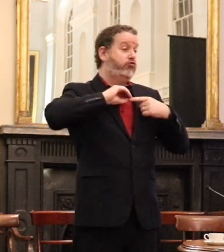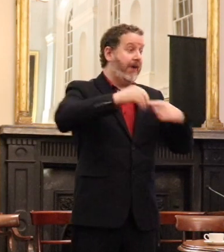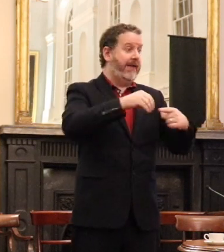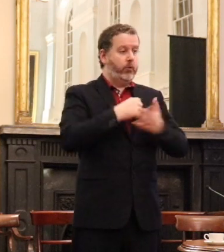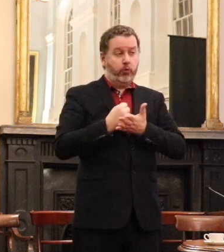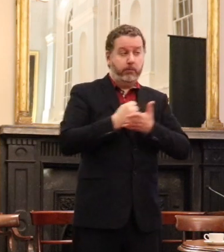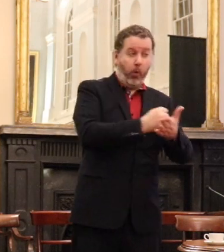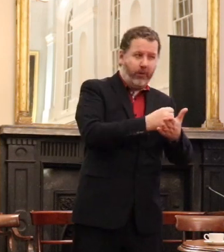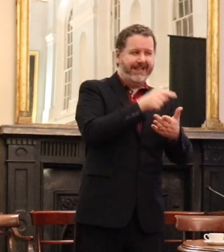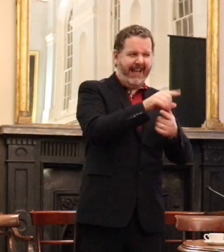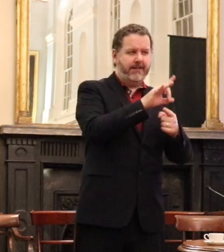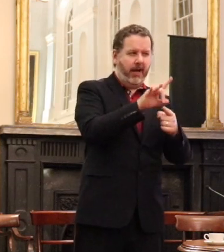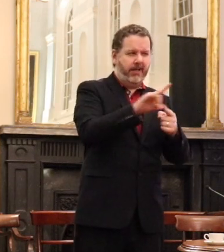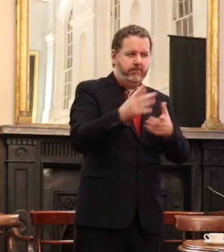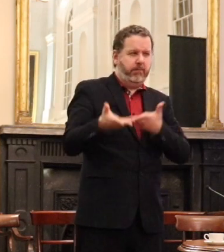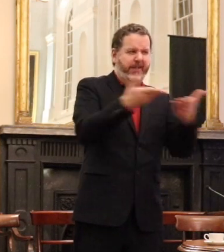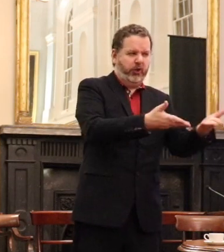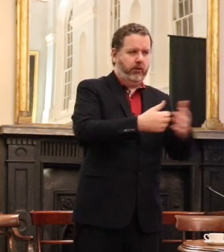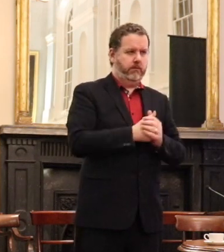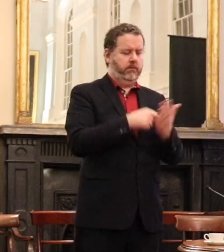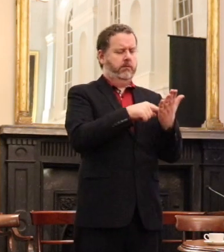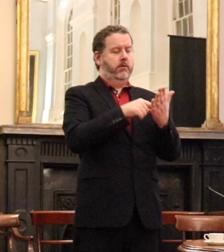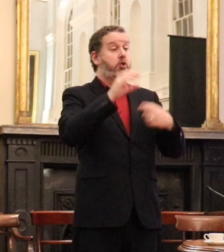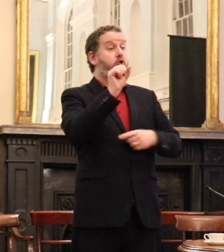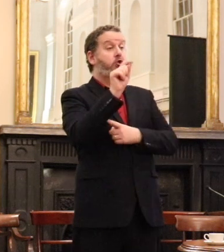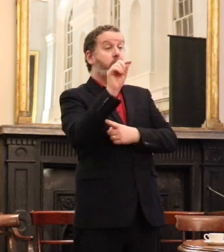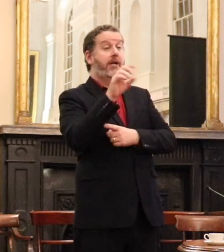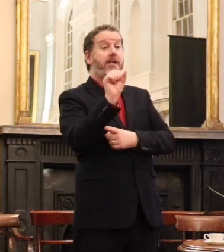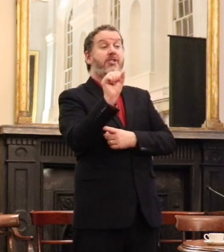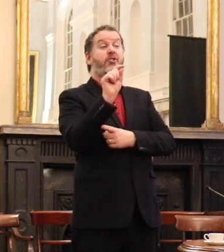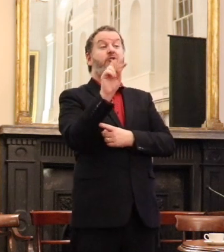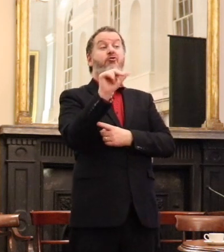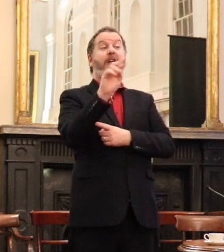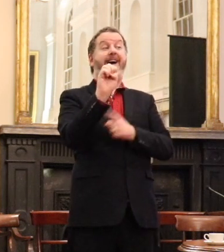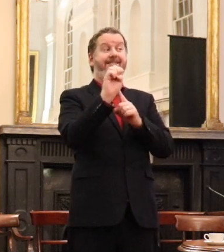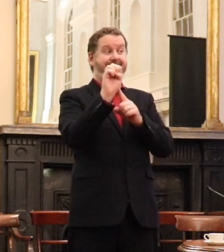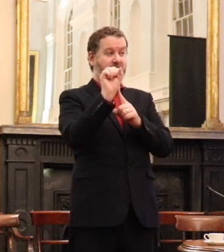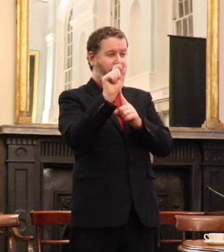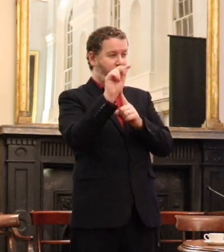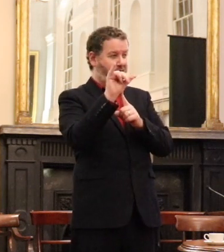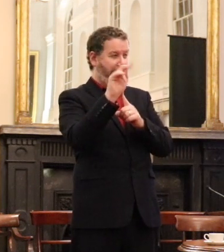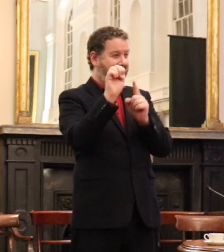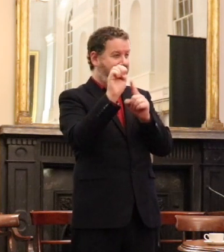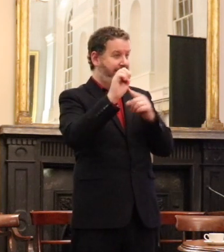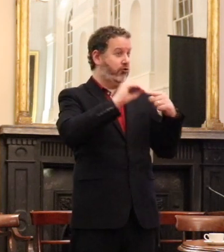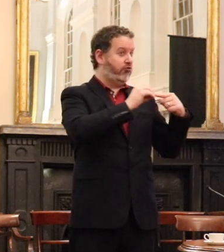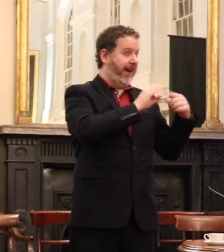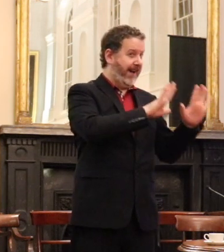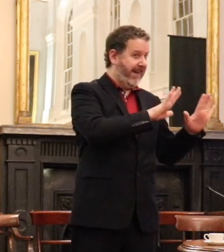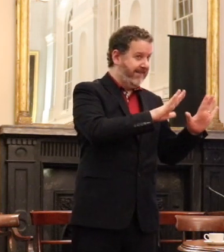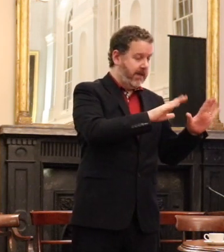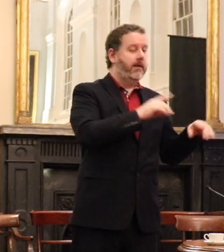provision now that strive to support has replaced a recommendation of both the joint protest committee and